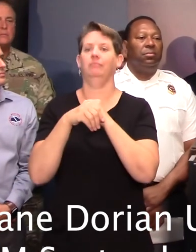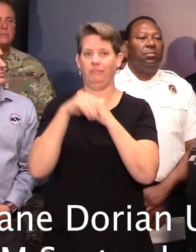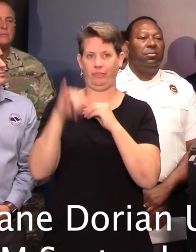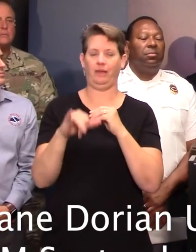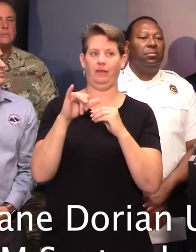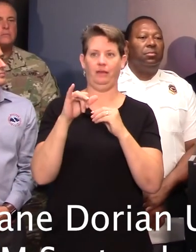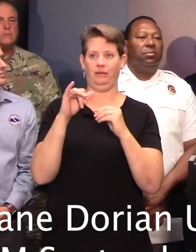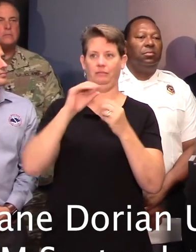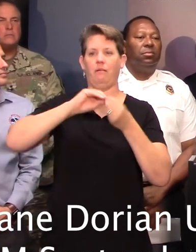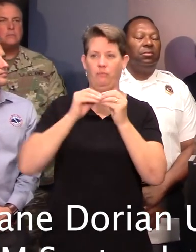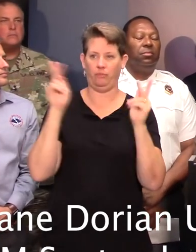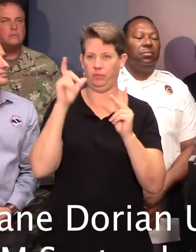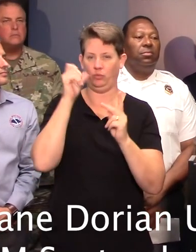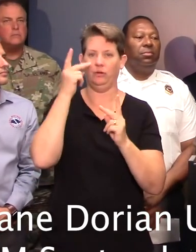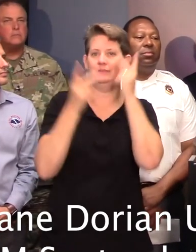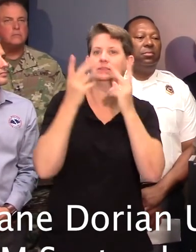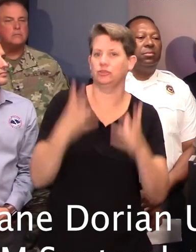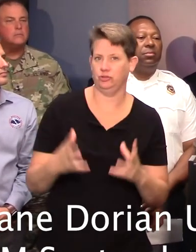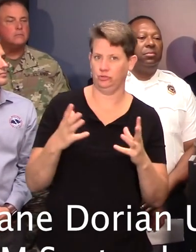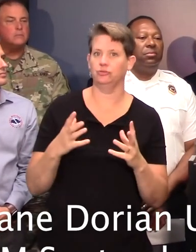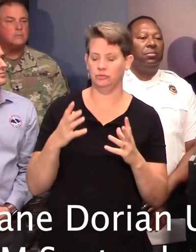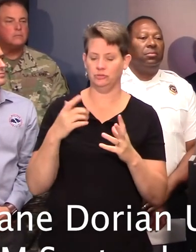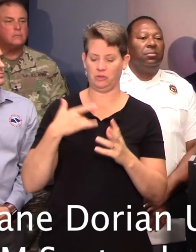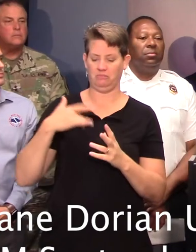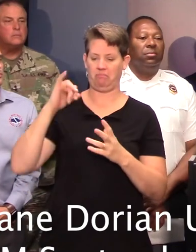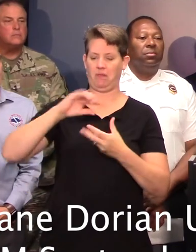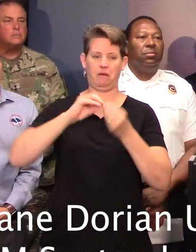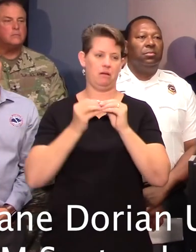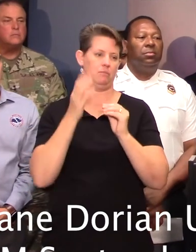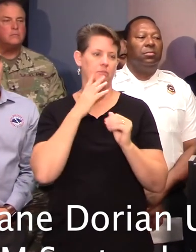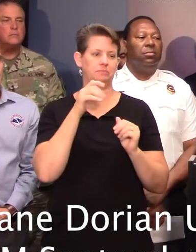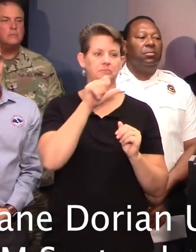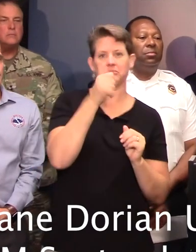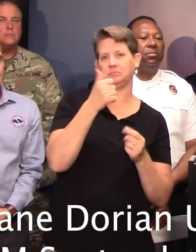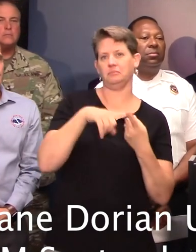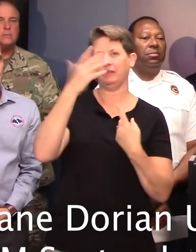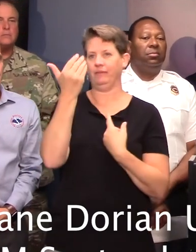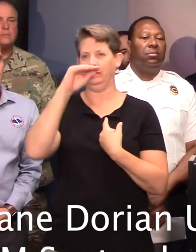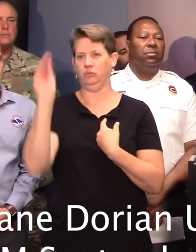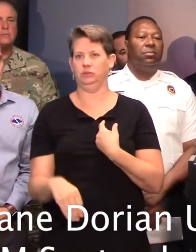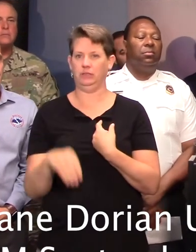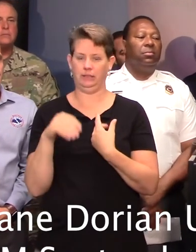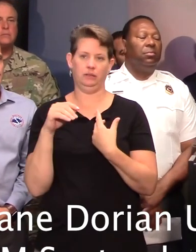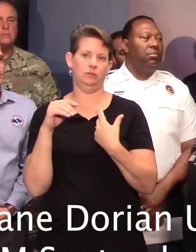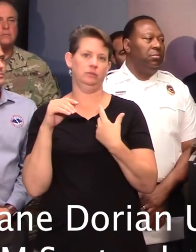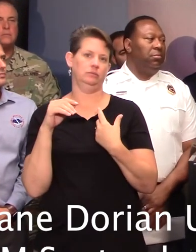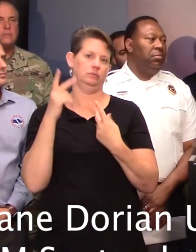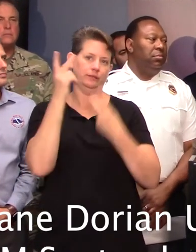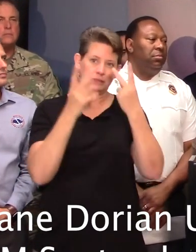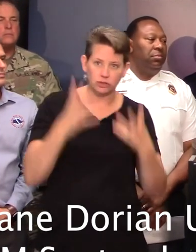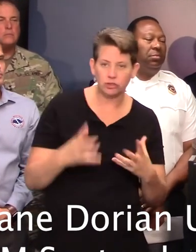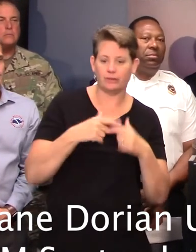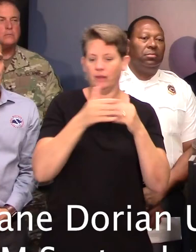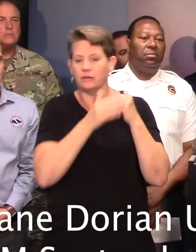the tourist population. So we believe that out of the number, we're probably looking at maybe 10% to 15% of that being tourists. The rest of it